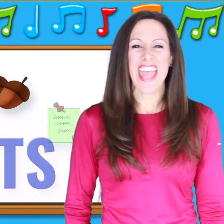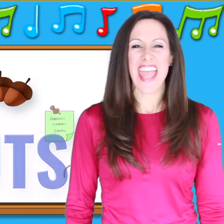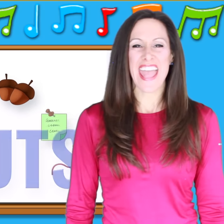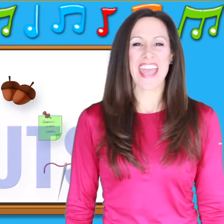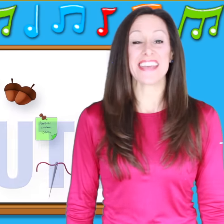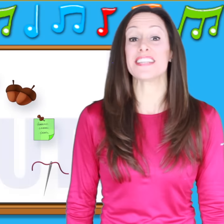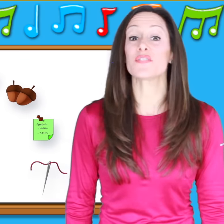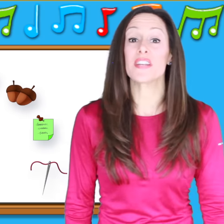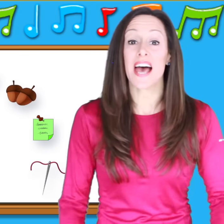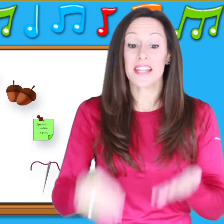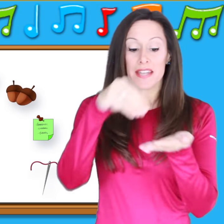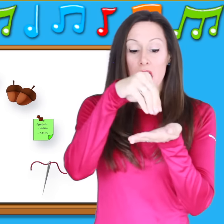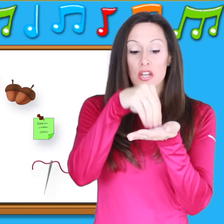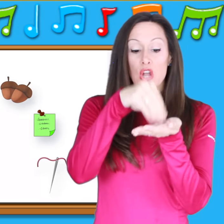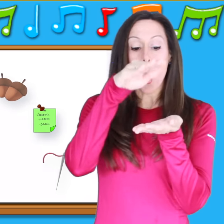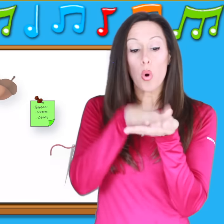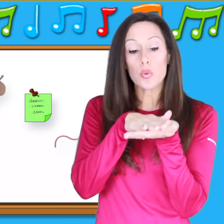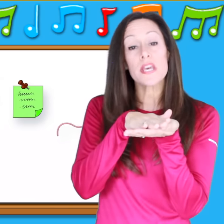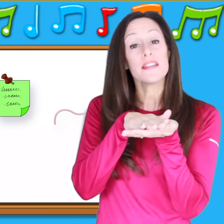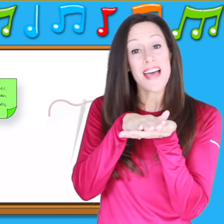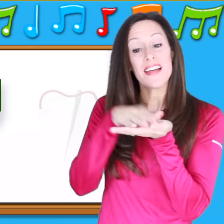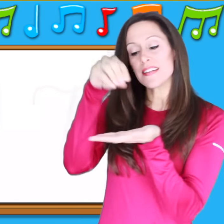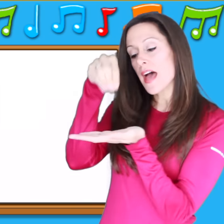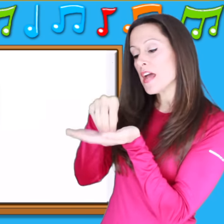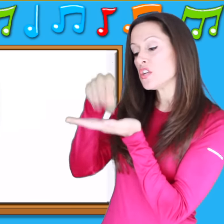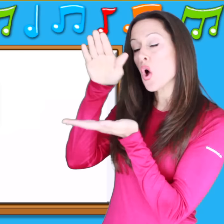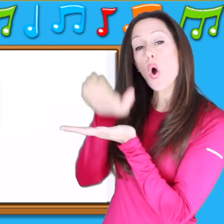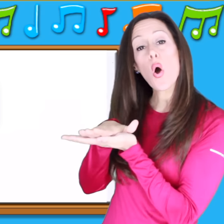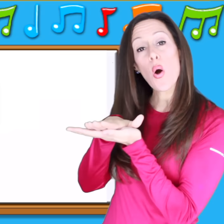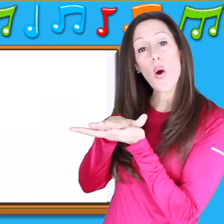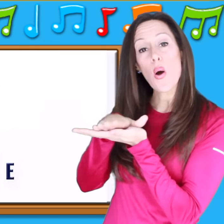is for n-n-note, n-n-note.